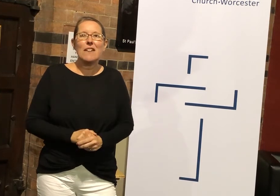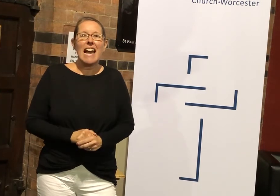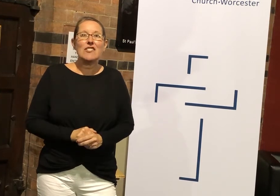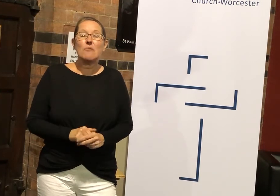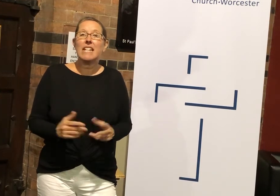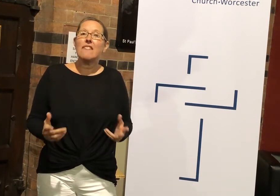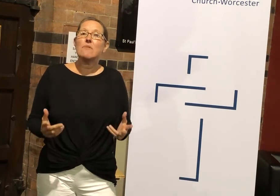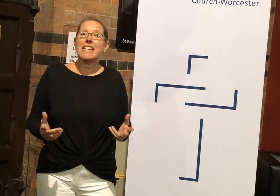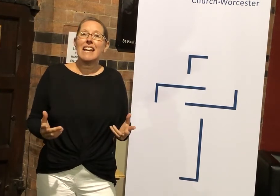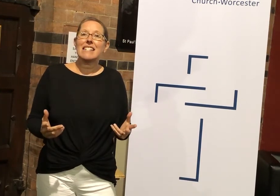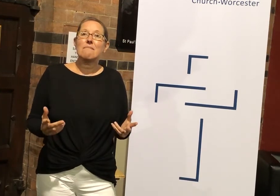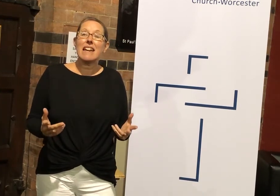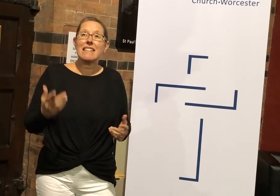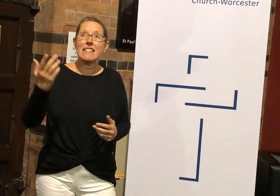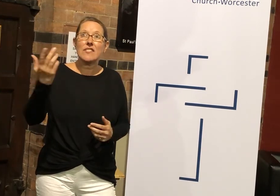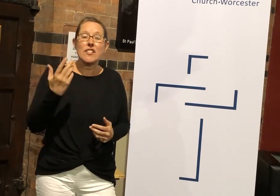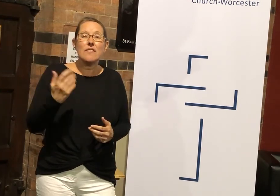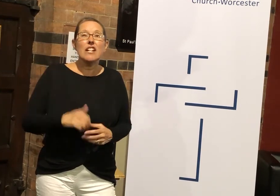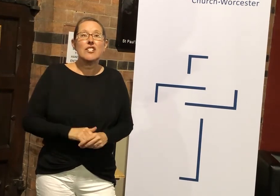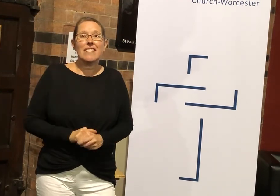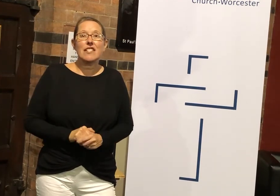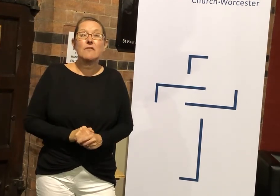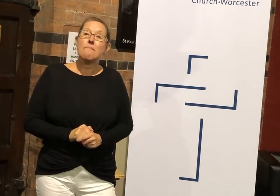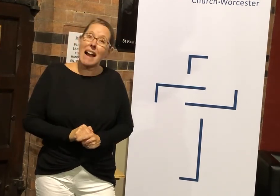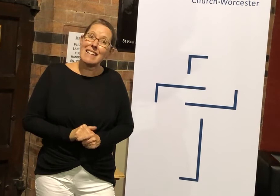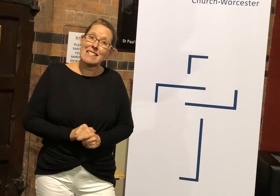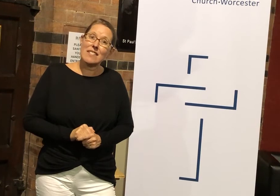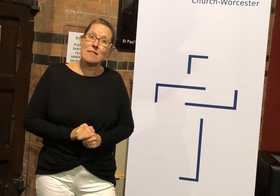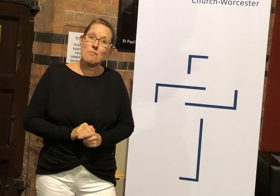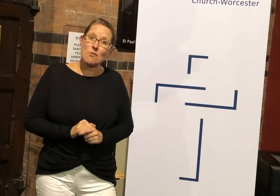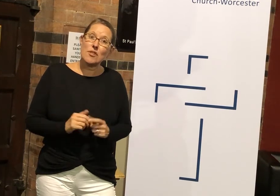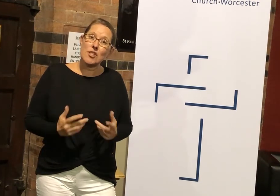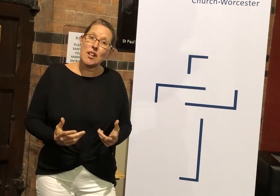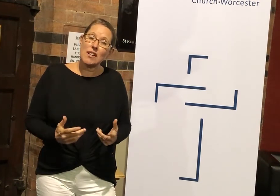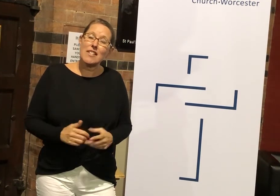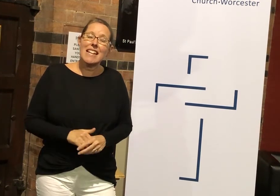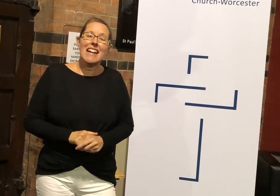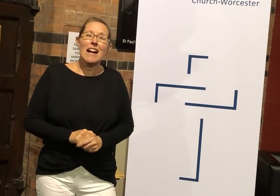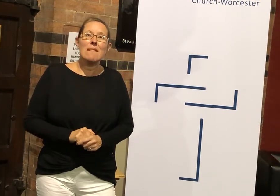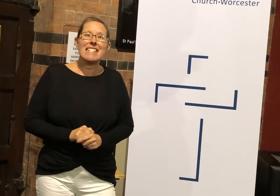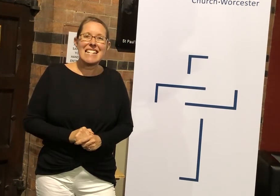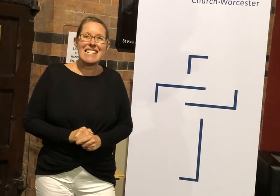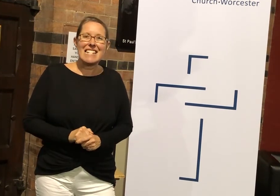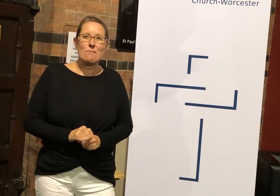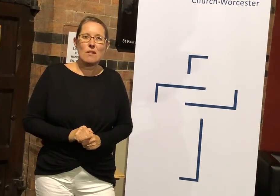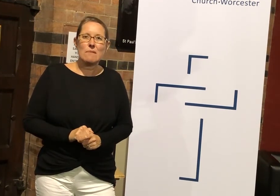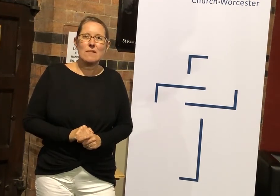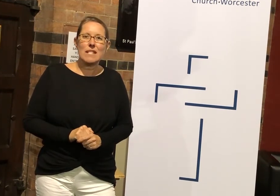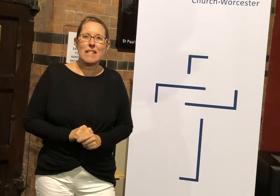and do whatever we can to make this new transition back into St Paul's Church as easy as possible as we